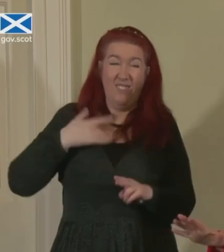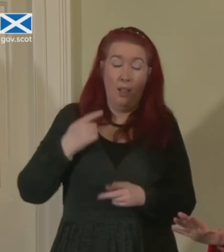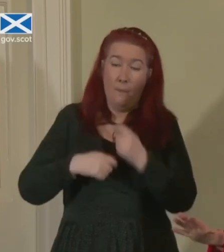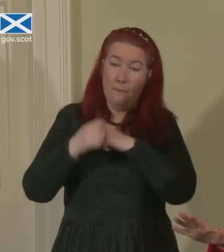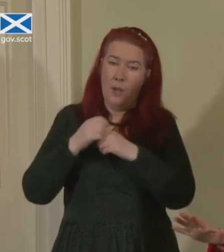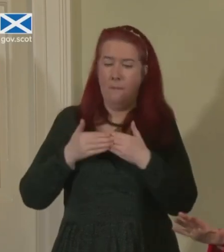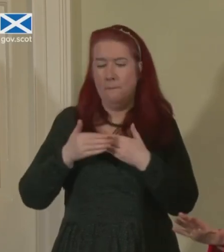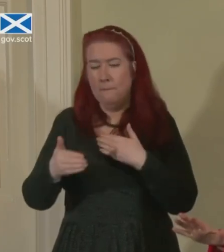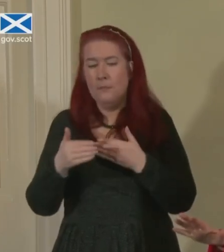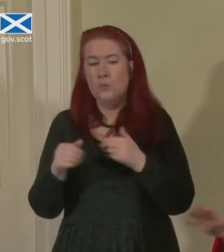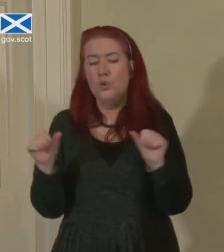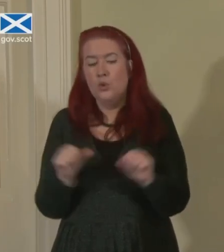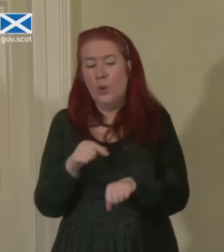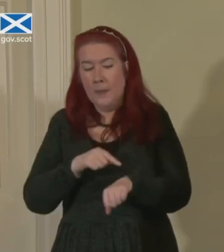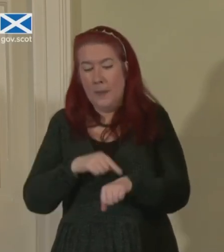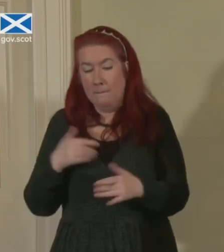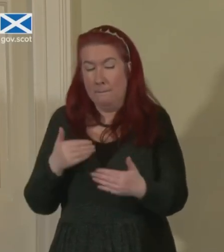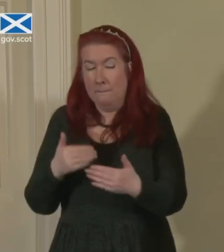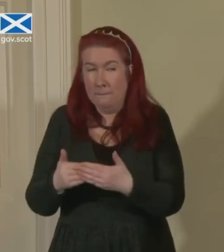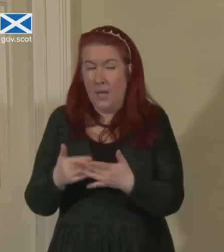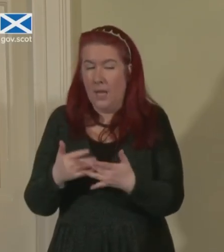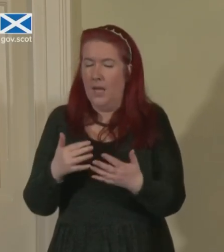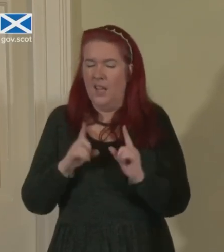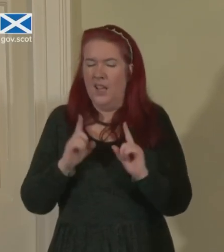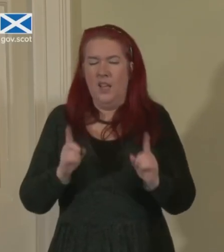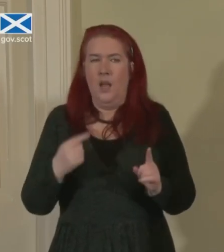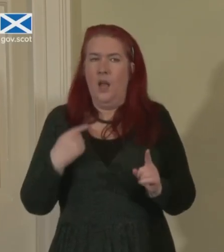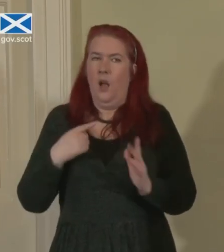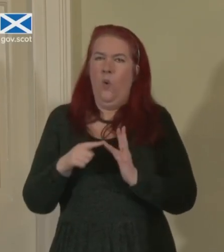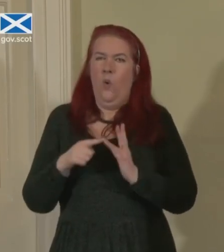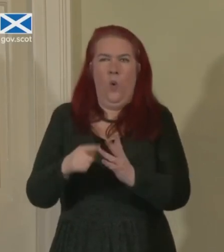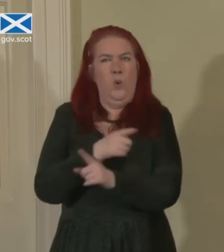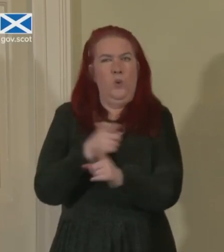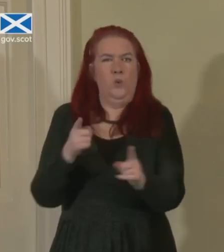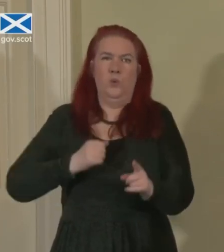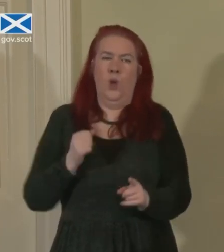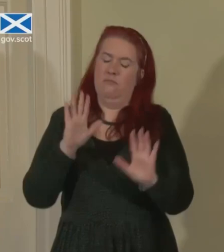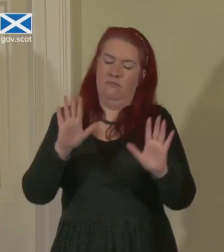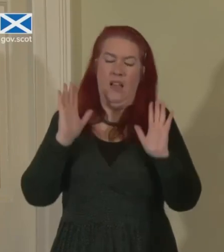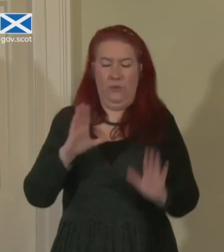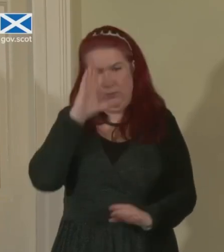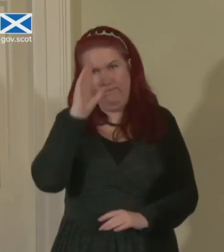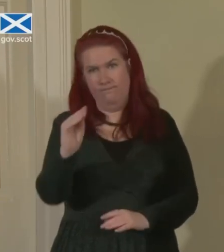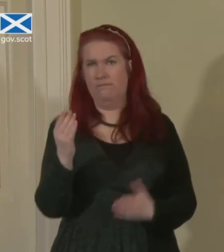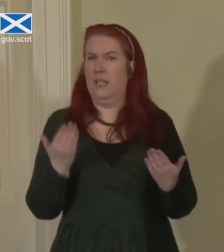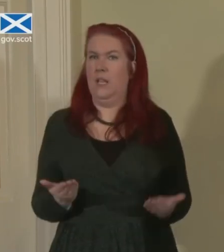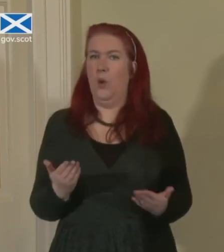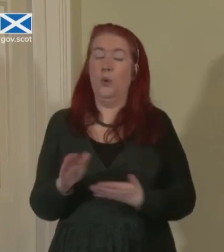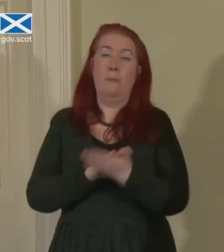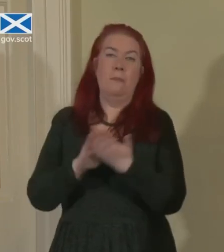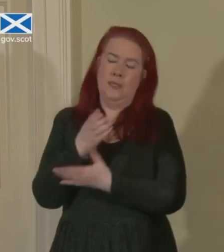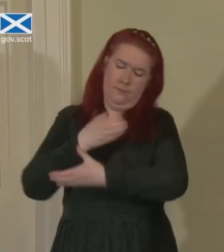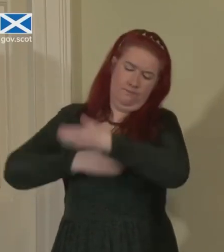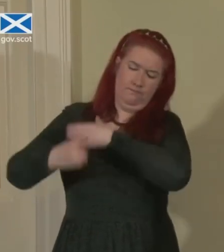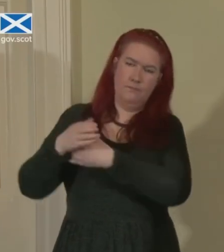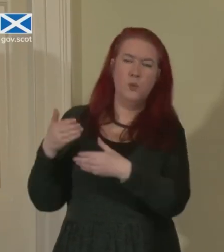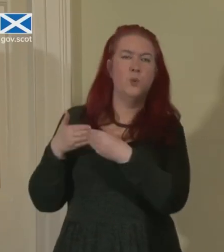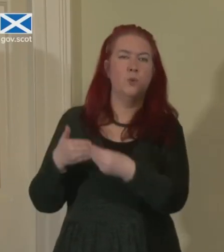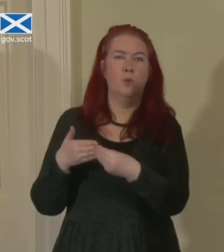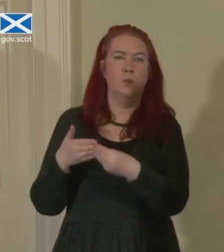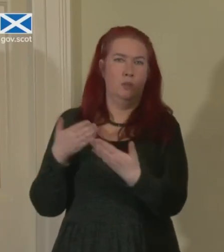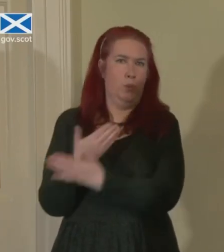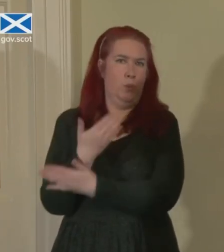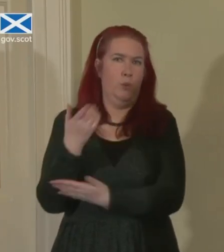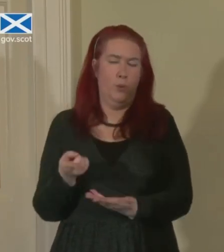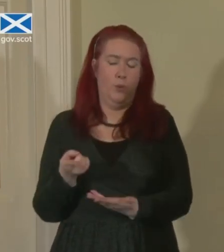relatively short space of time to where I am today, then I owe it to the country to say it now so that that new leadership can be in place. And as I said,